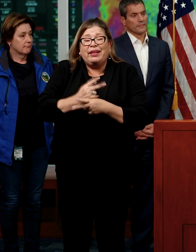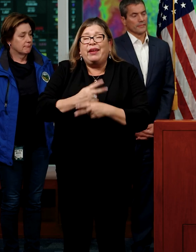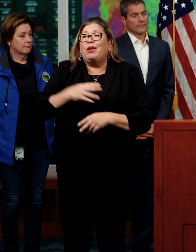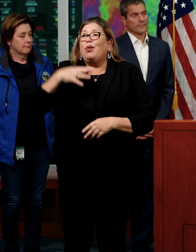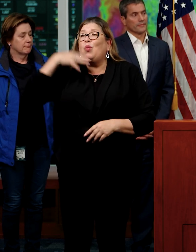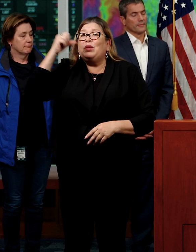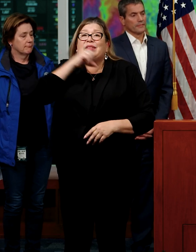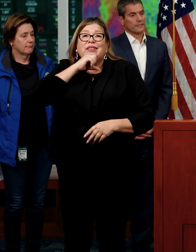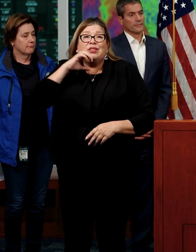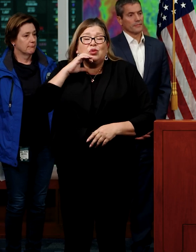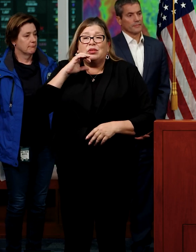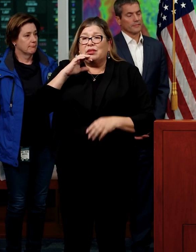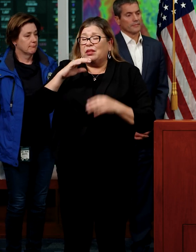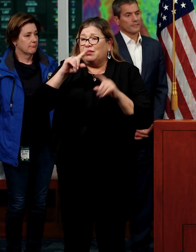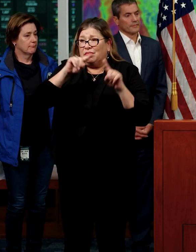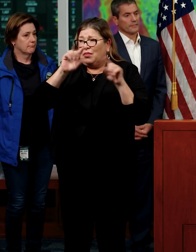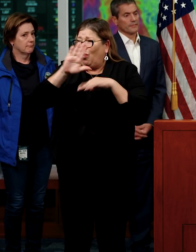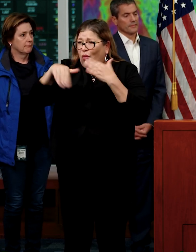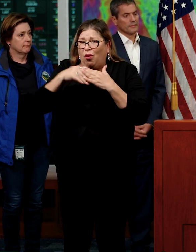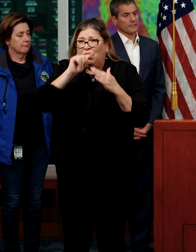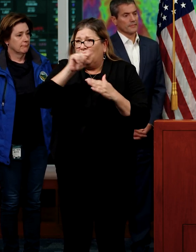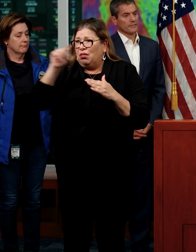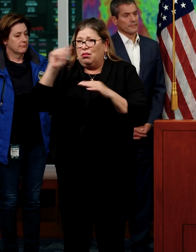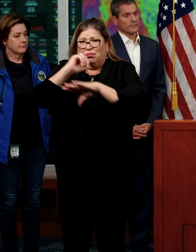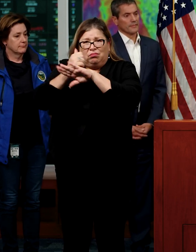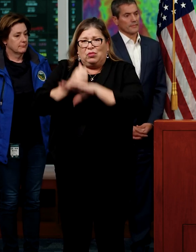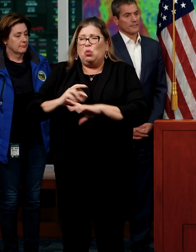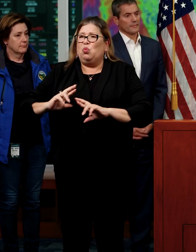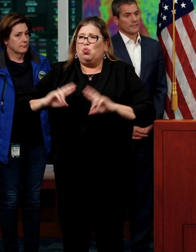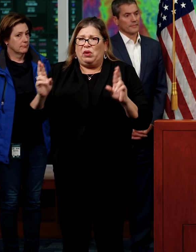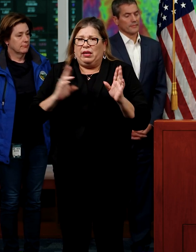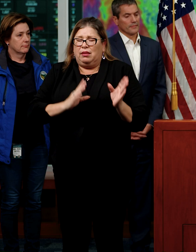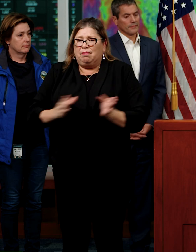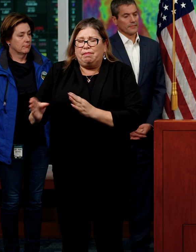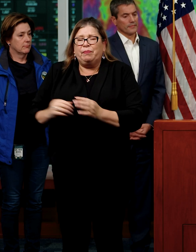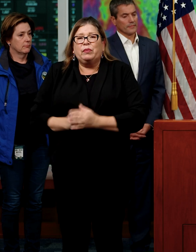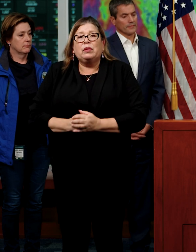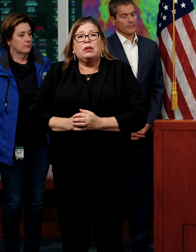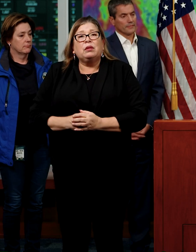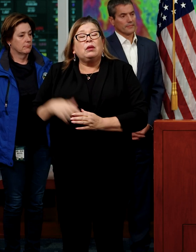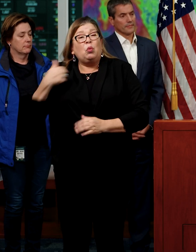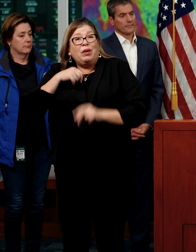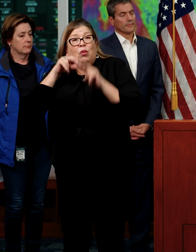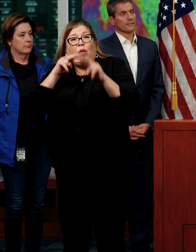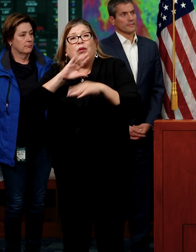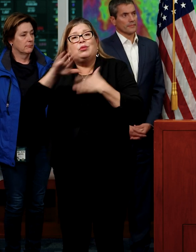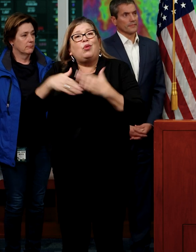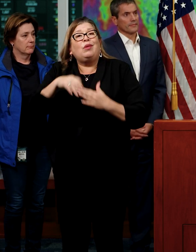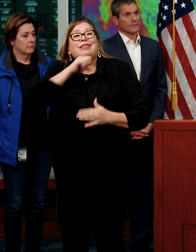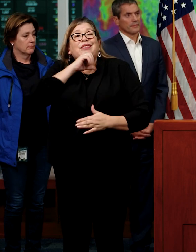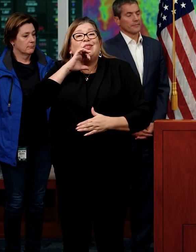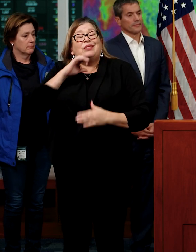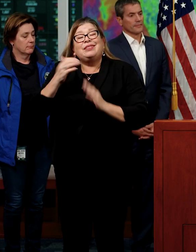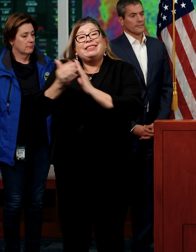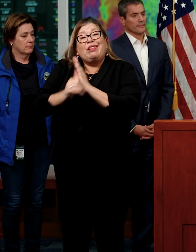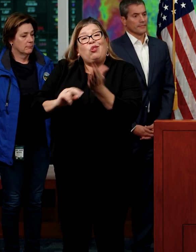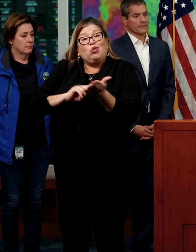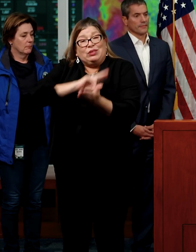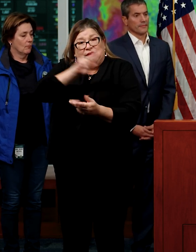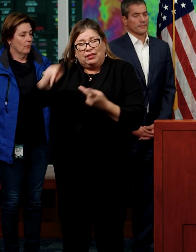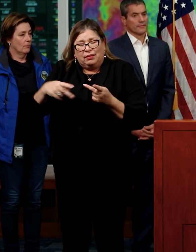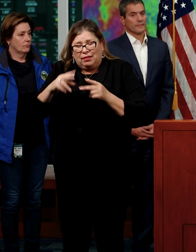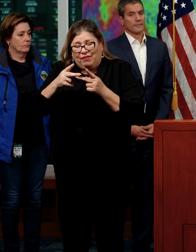to ensure that all are prepared. The Department of Public Health also continues to monitor skilled nursing facilities to ensure that they have what they need.